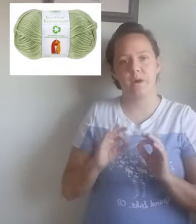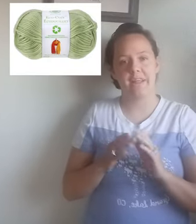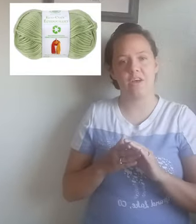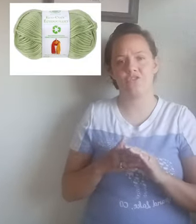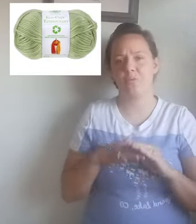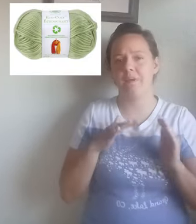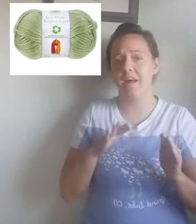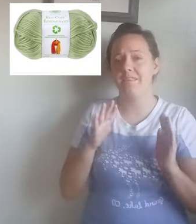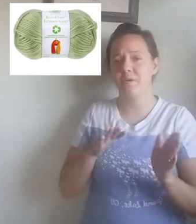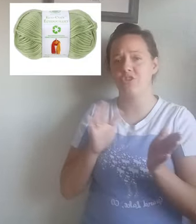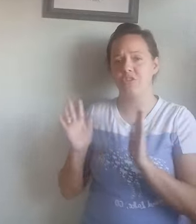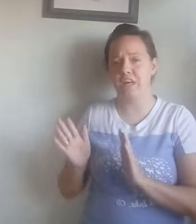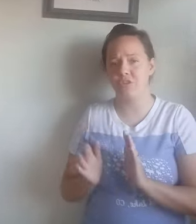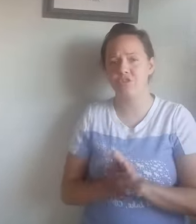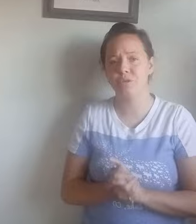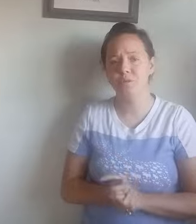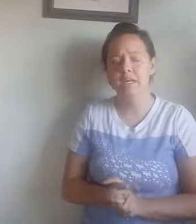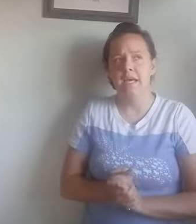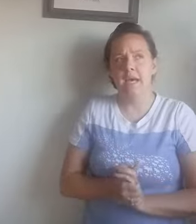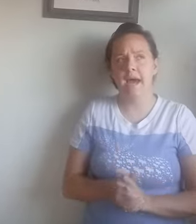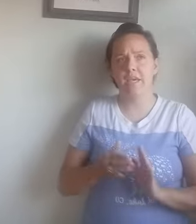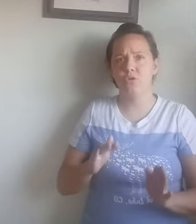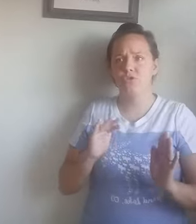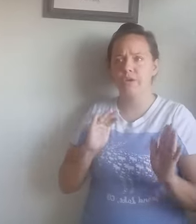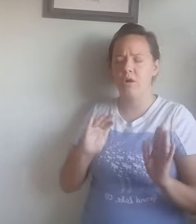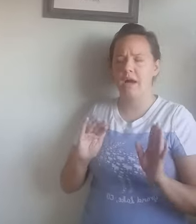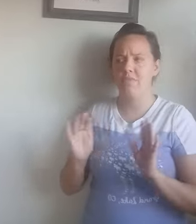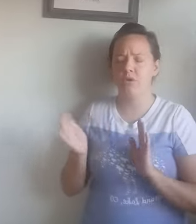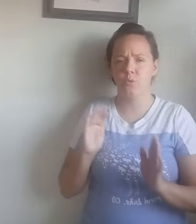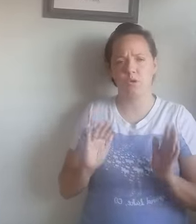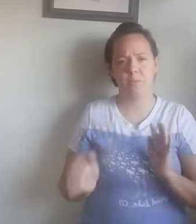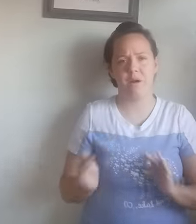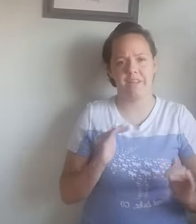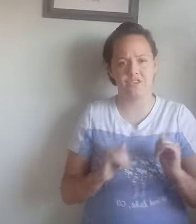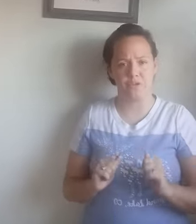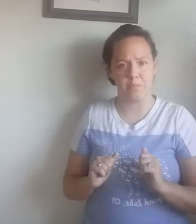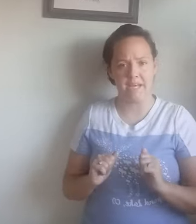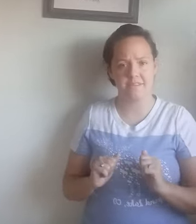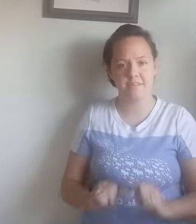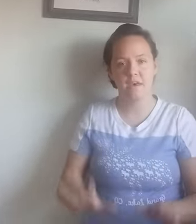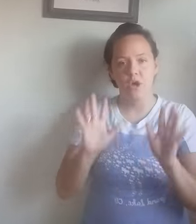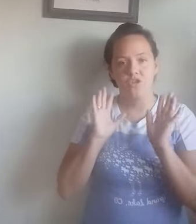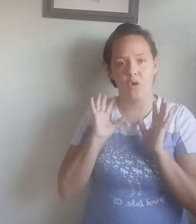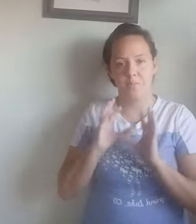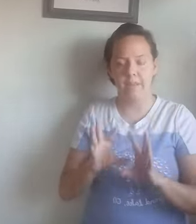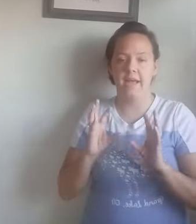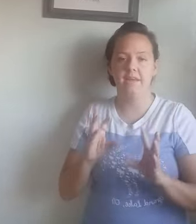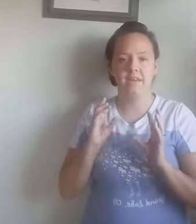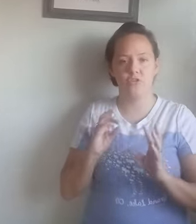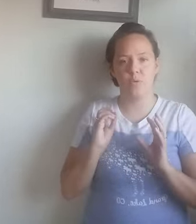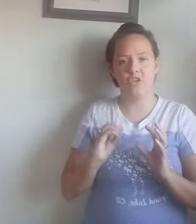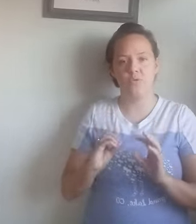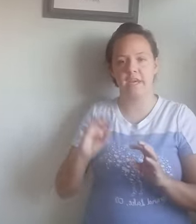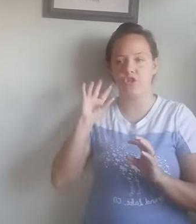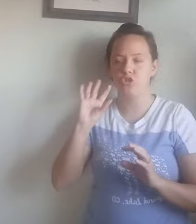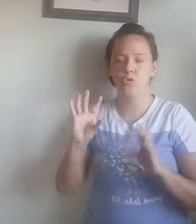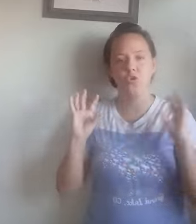polyester, but not as much as the other two. And I usually have only worked with polyester blends. So a blend is when you take two or